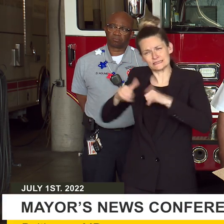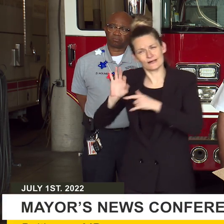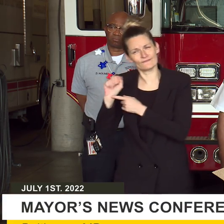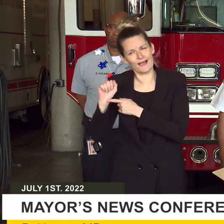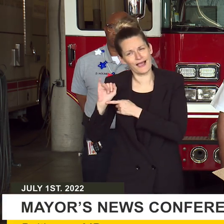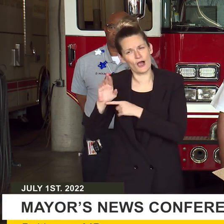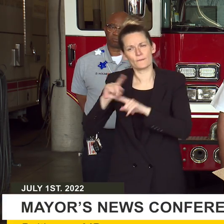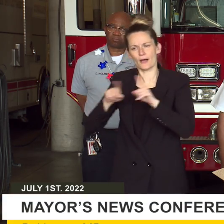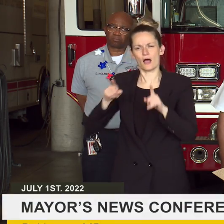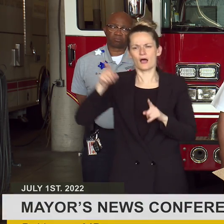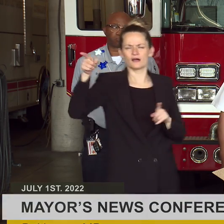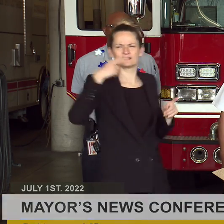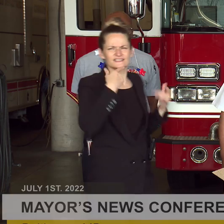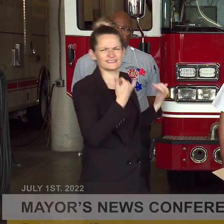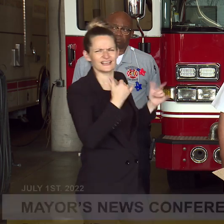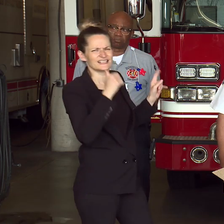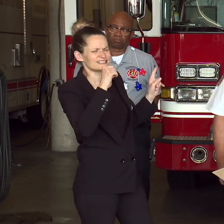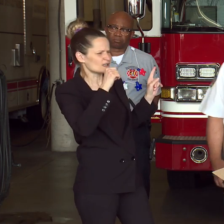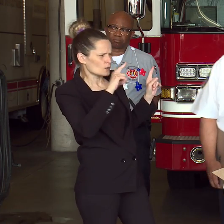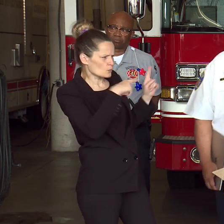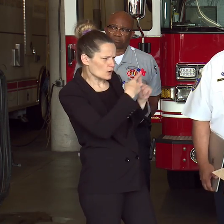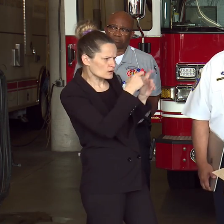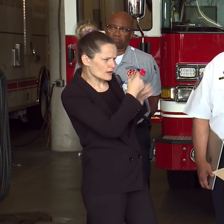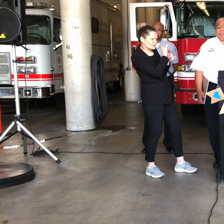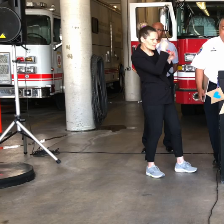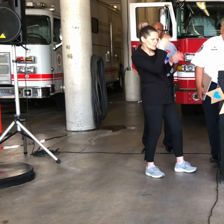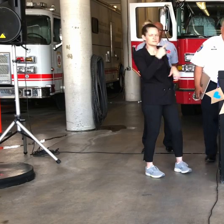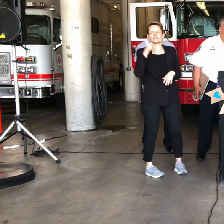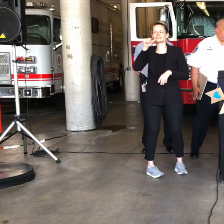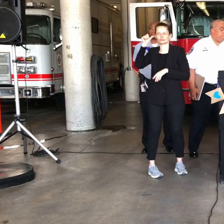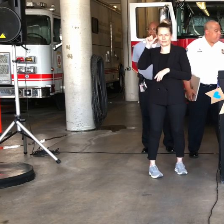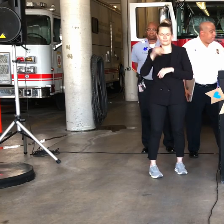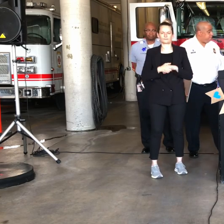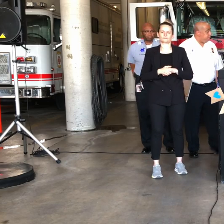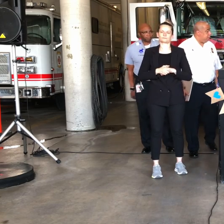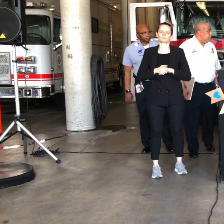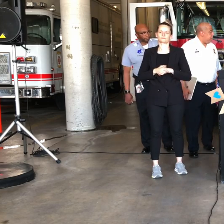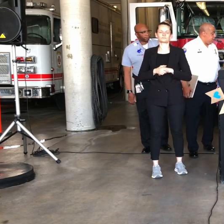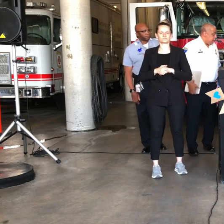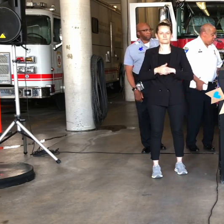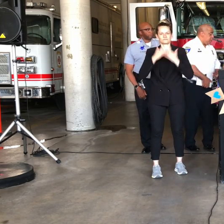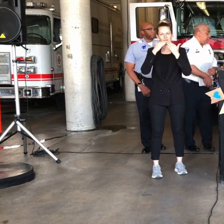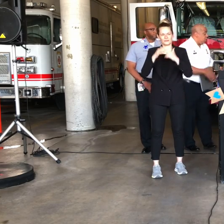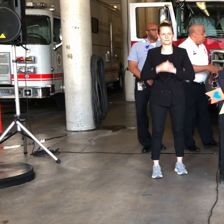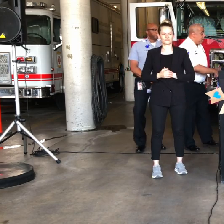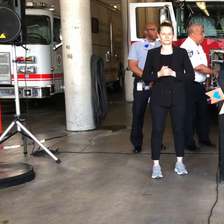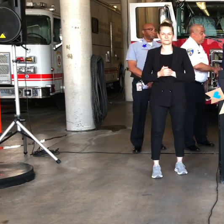yesterday? was yesterday. Thank you. Thank you. Thank you.